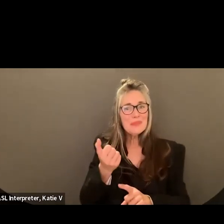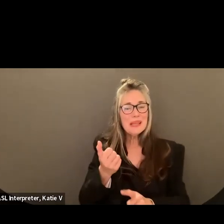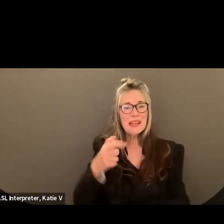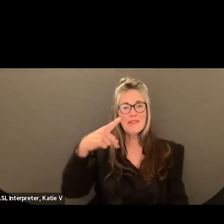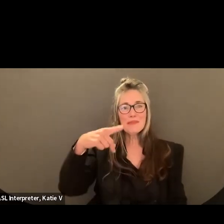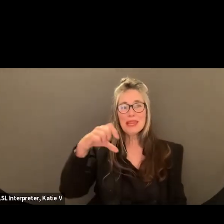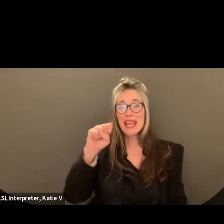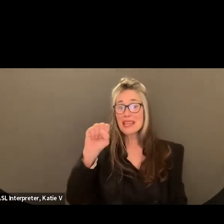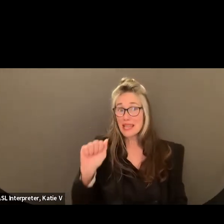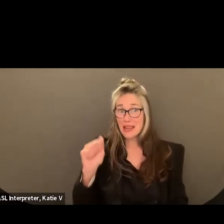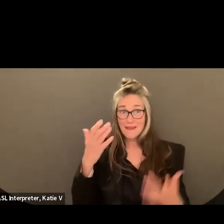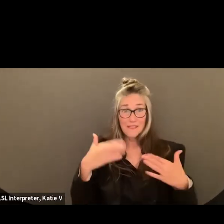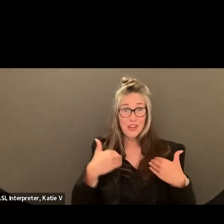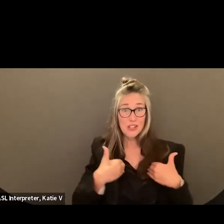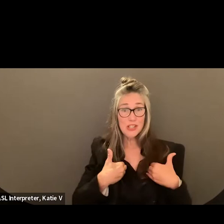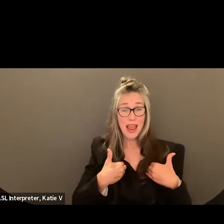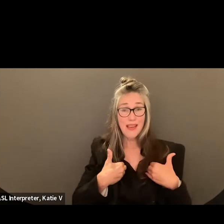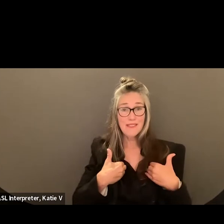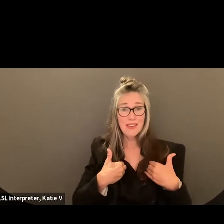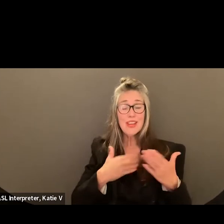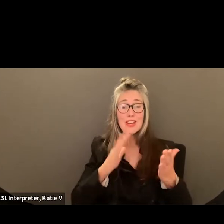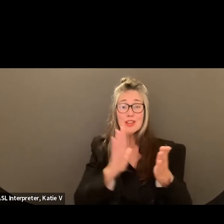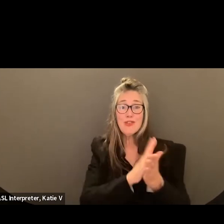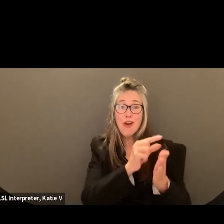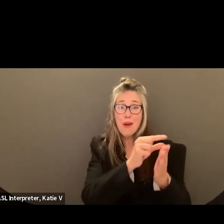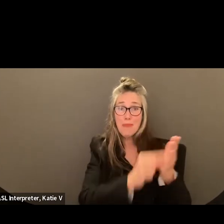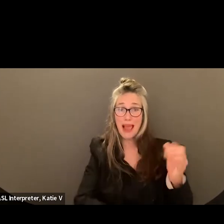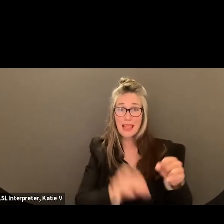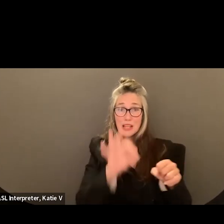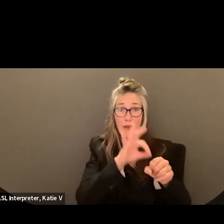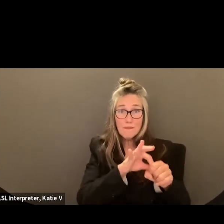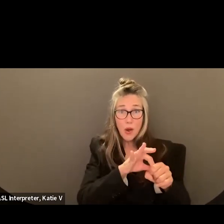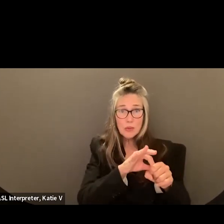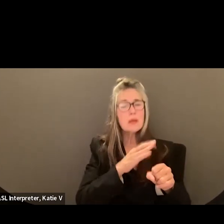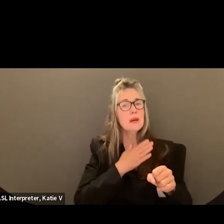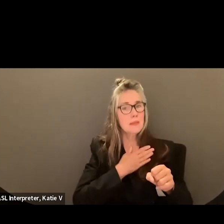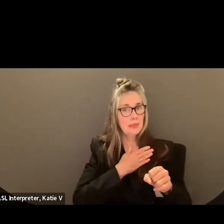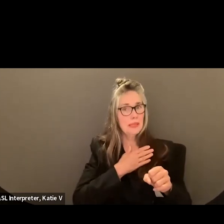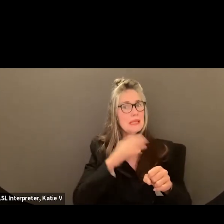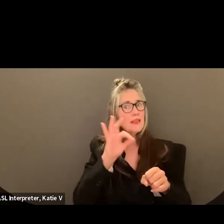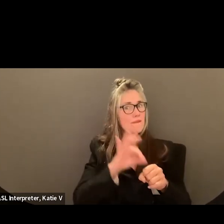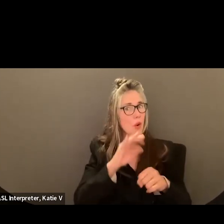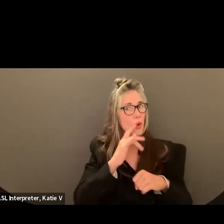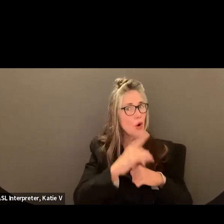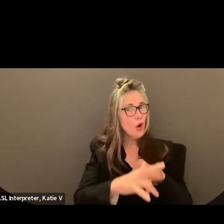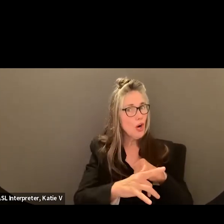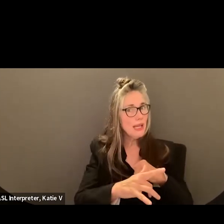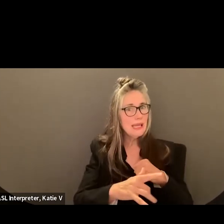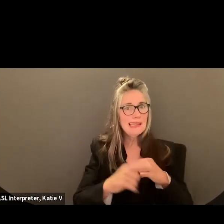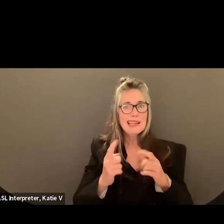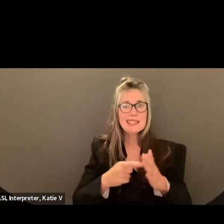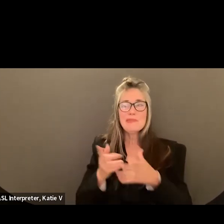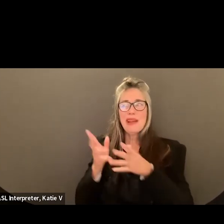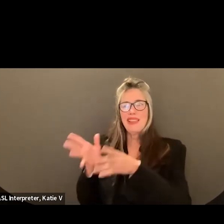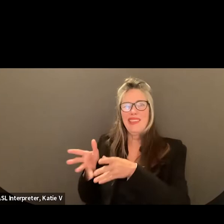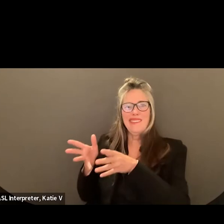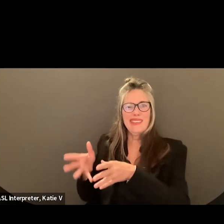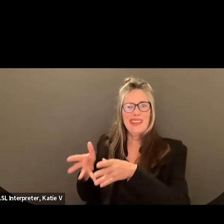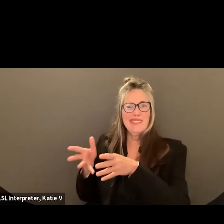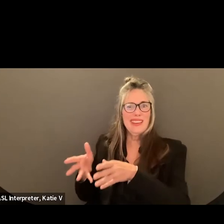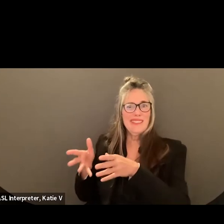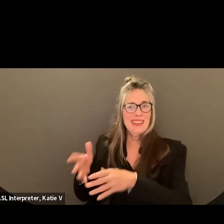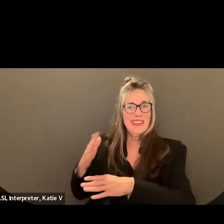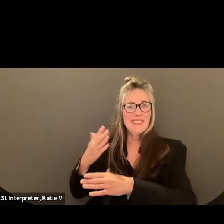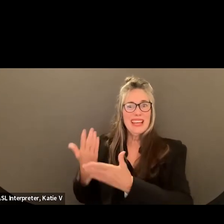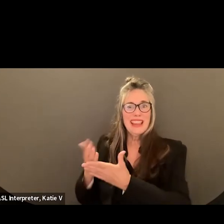have your ballots if you register to vote, so I hope everybody please votes early because sometimes just it sits on the kitchen